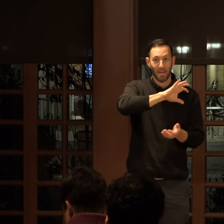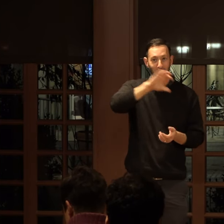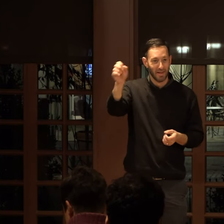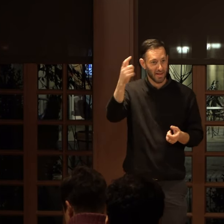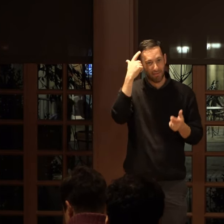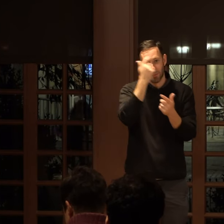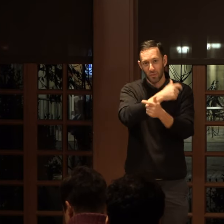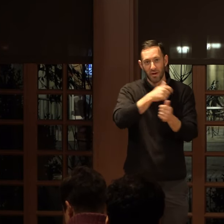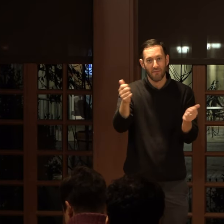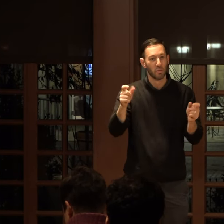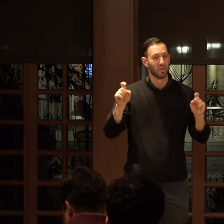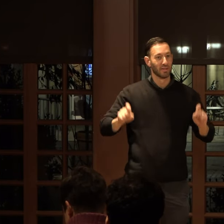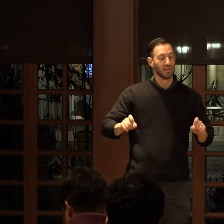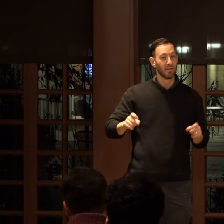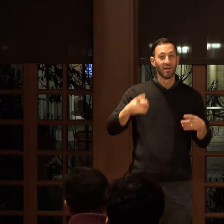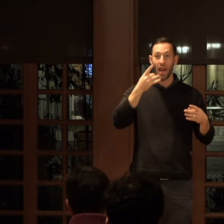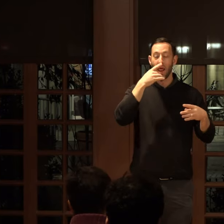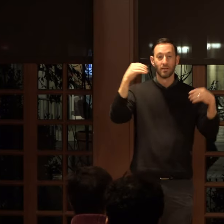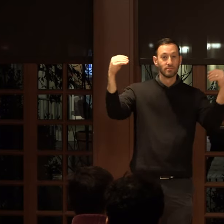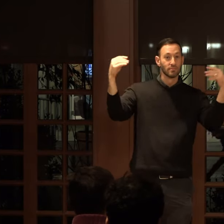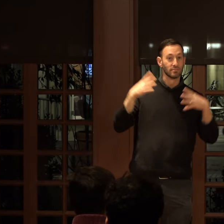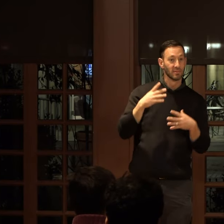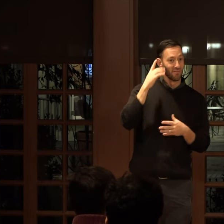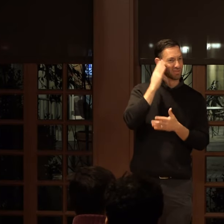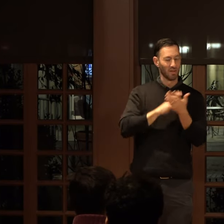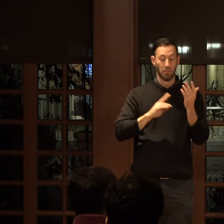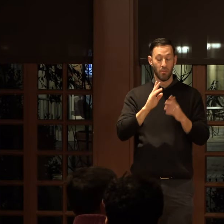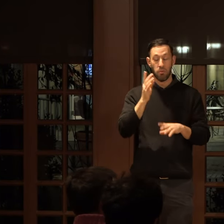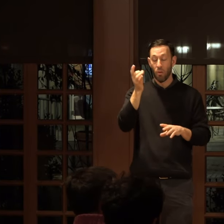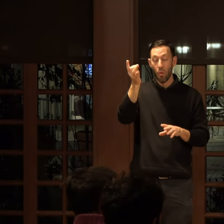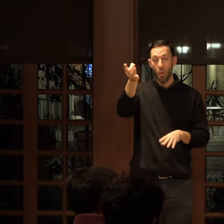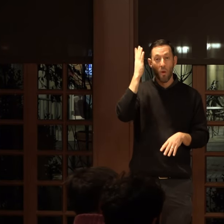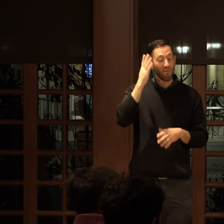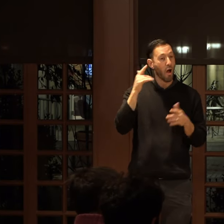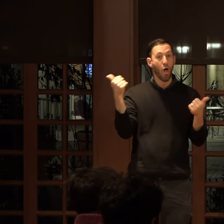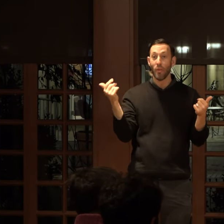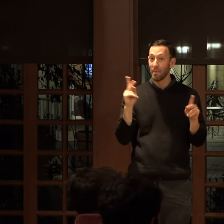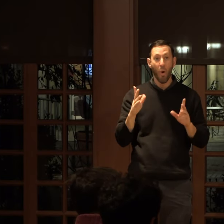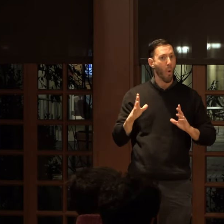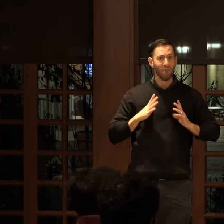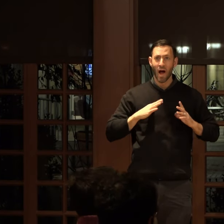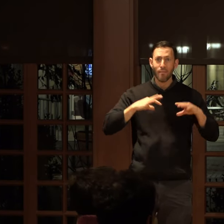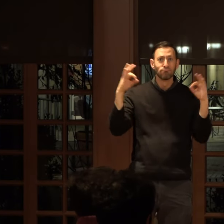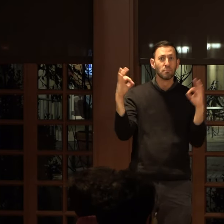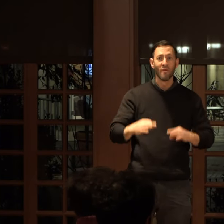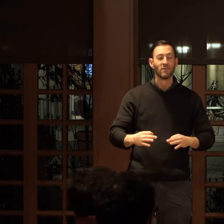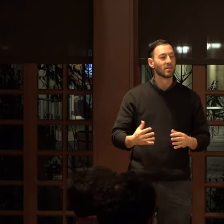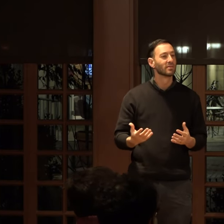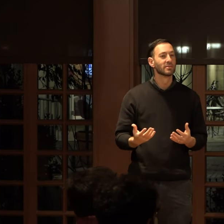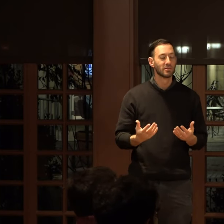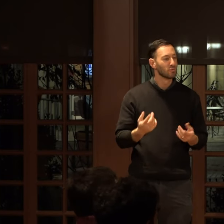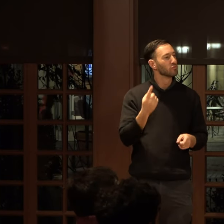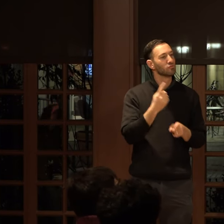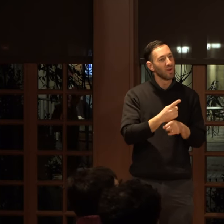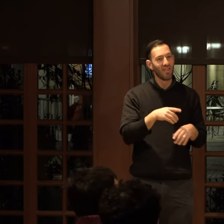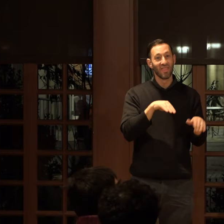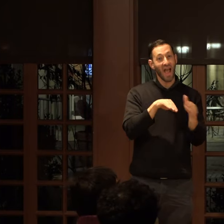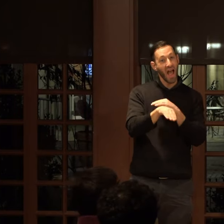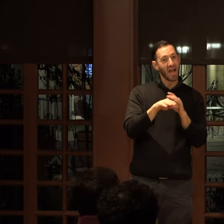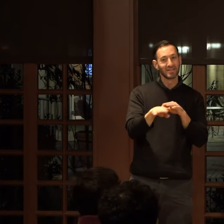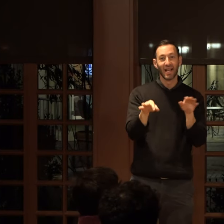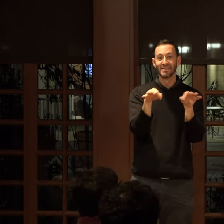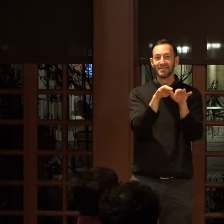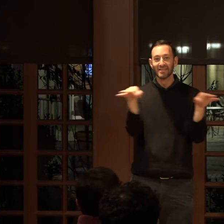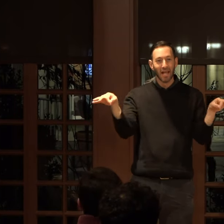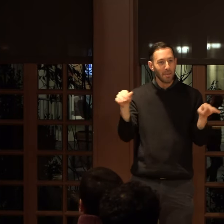that you need to. The lights, imagine, for some people are awful and for others, perfect. Right? I mean like, right, it's, the access statement is